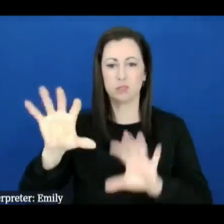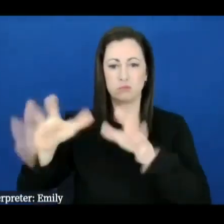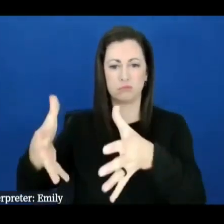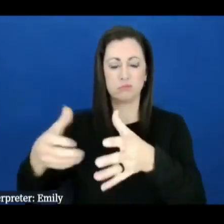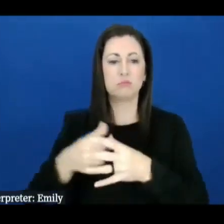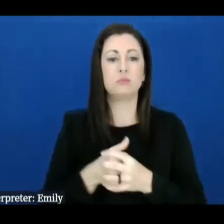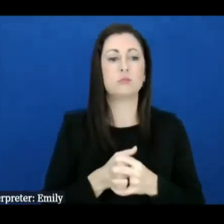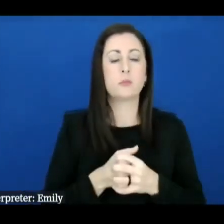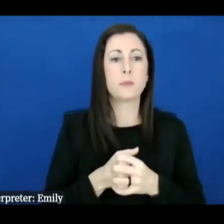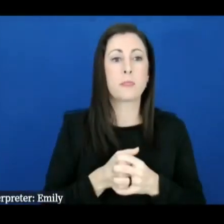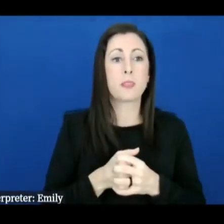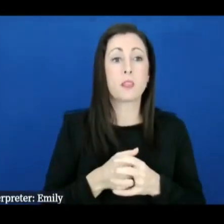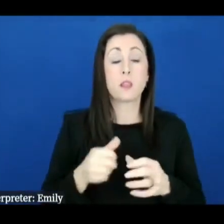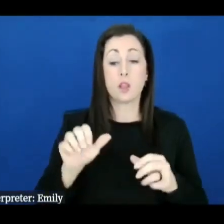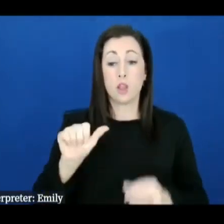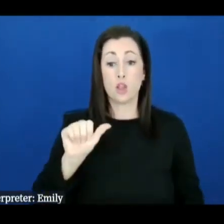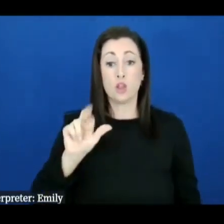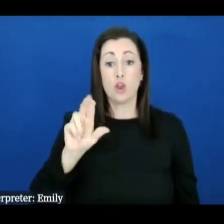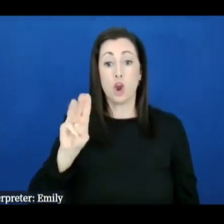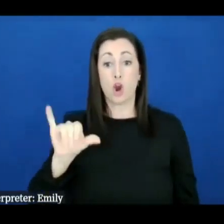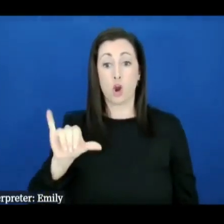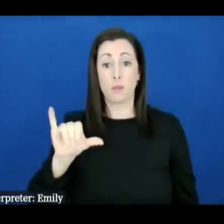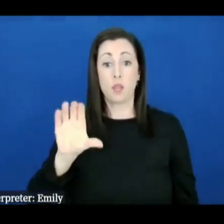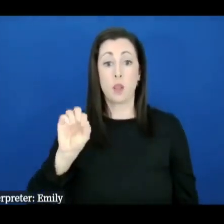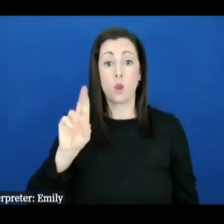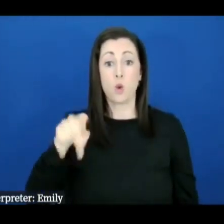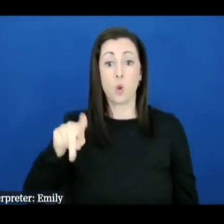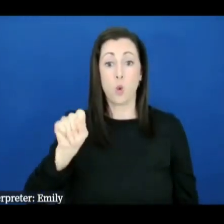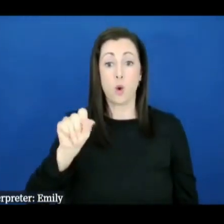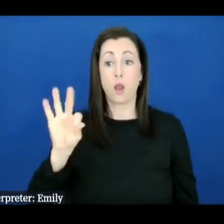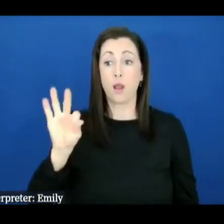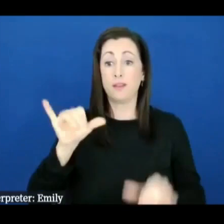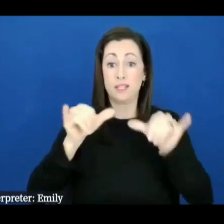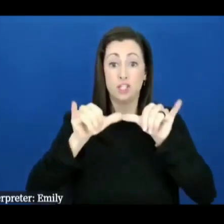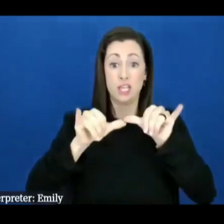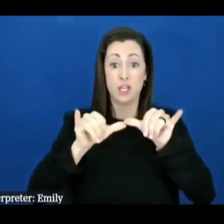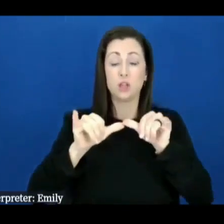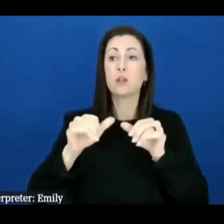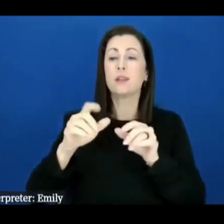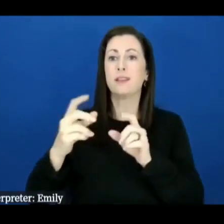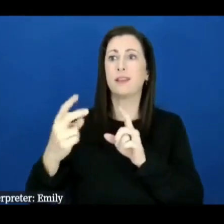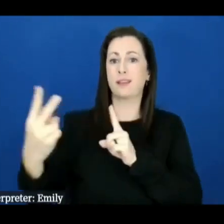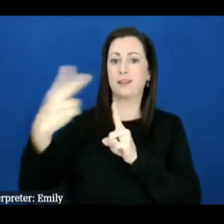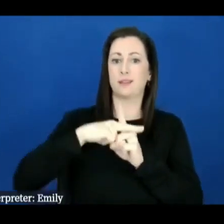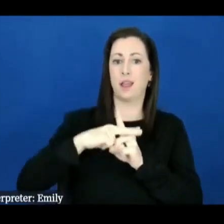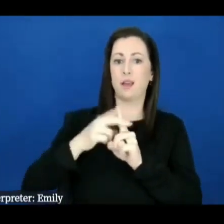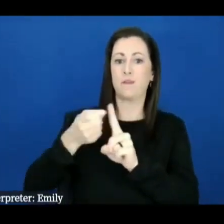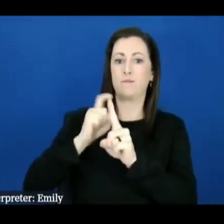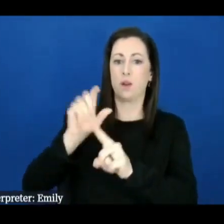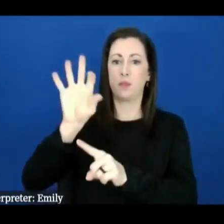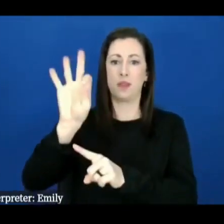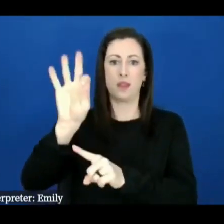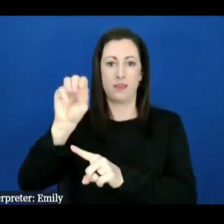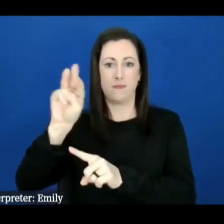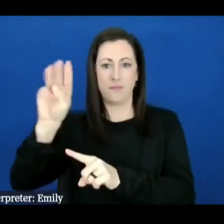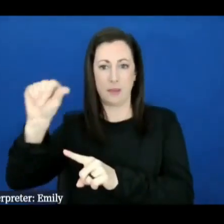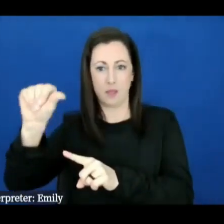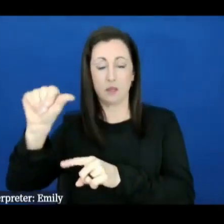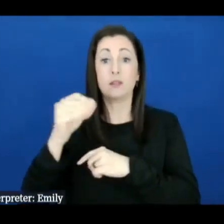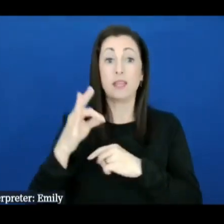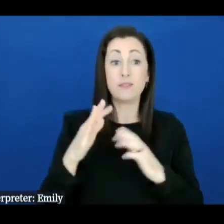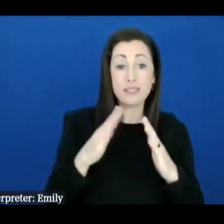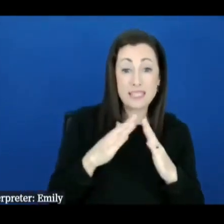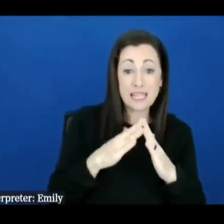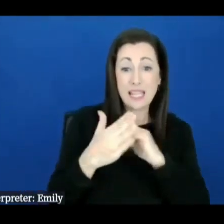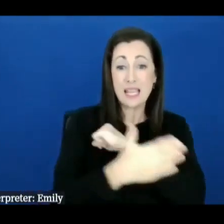the Army Corps of Engineers are tasked by FEMA so what happens is the process is if the count of the cities and the counties have an issue they